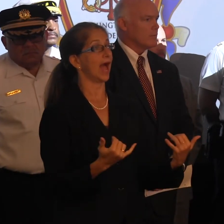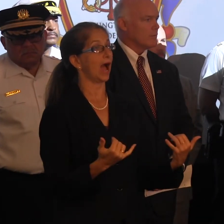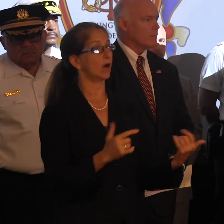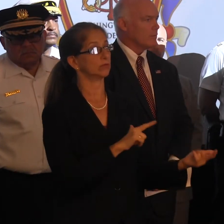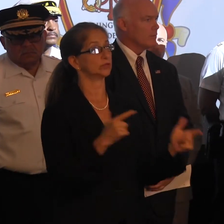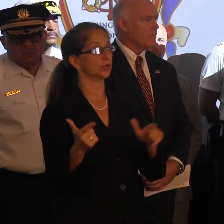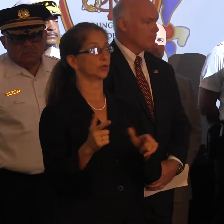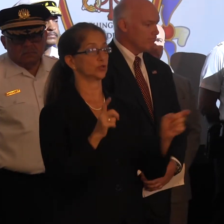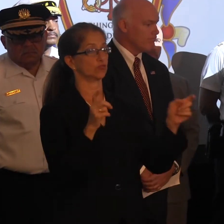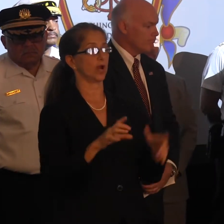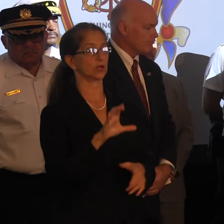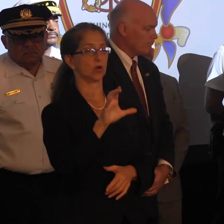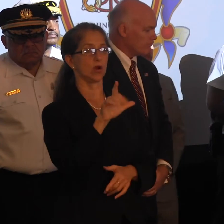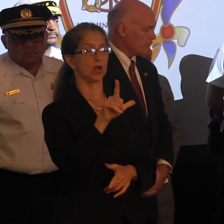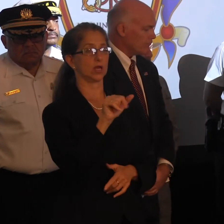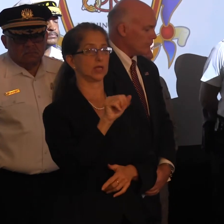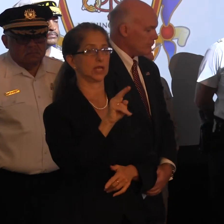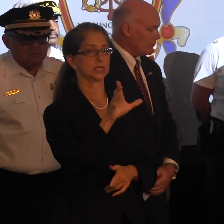Director Clancy.